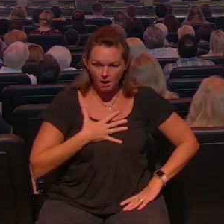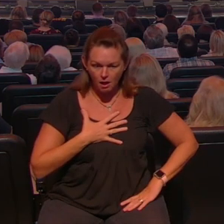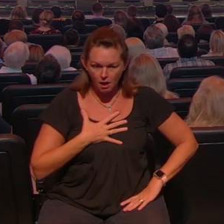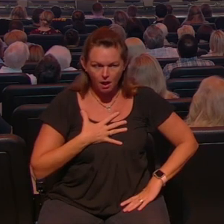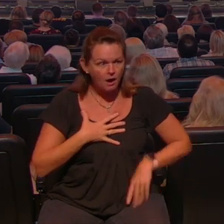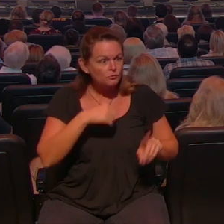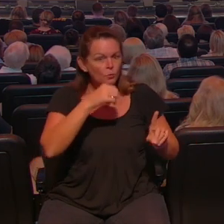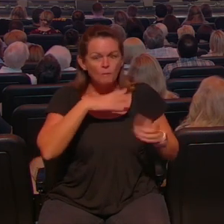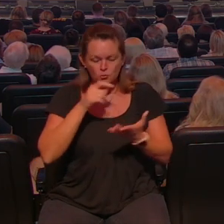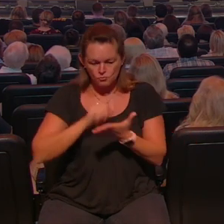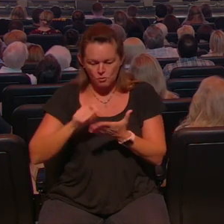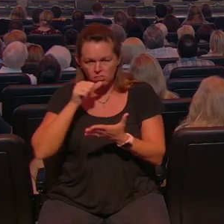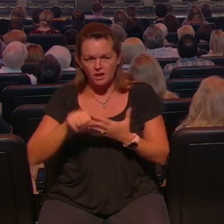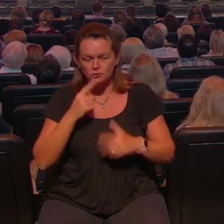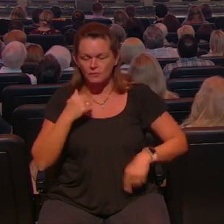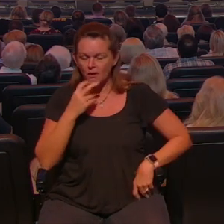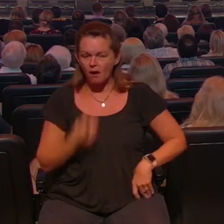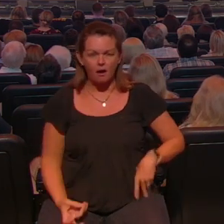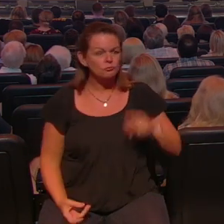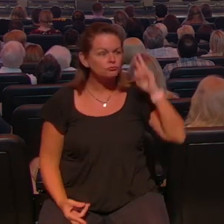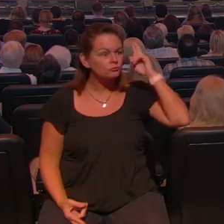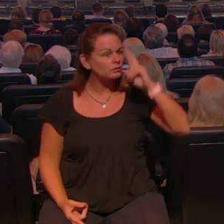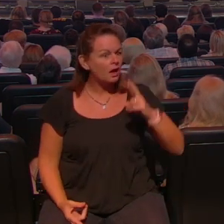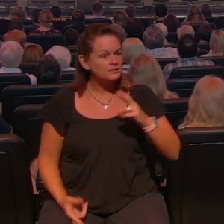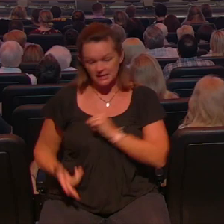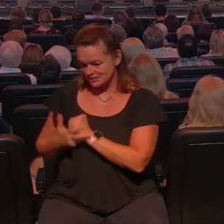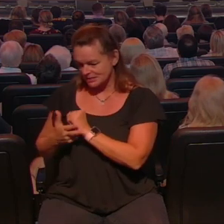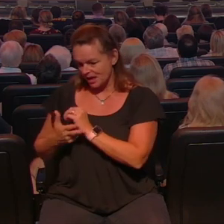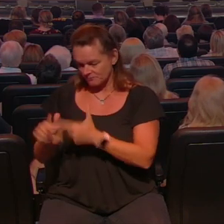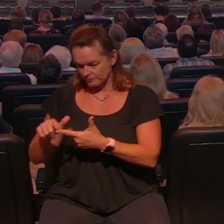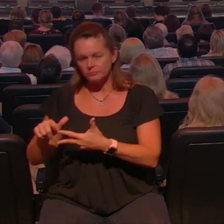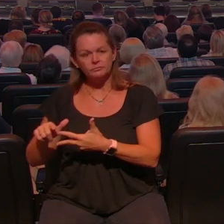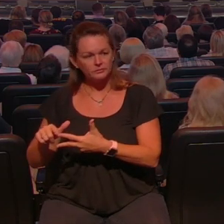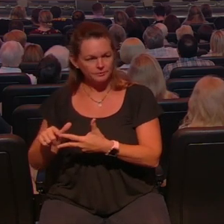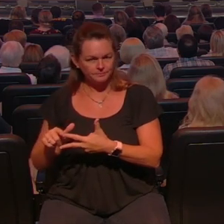you know what I found out I found out that our son that I thought was so tight